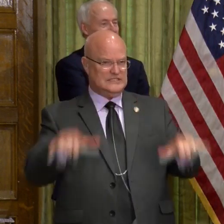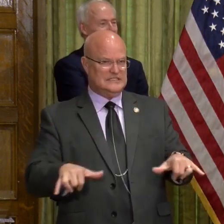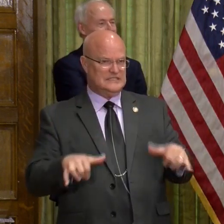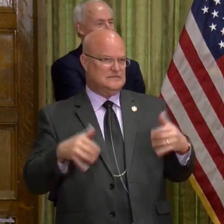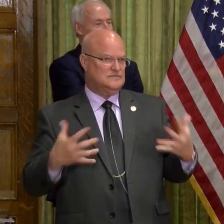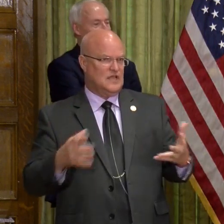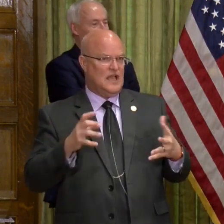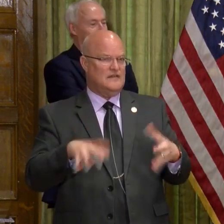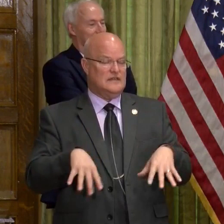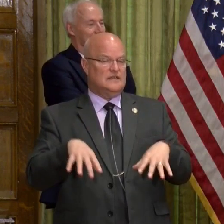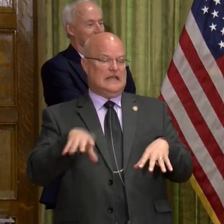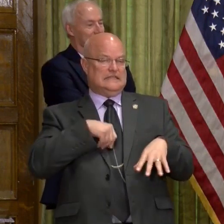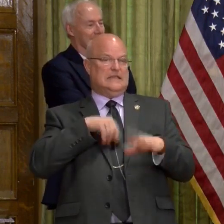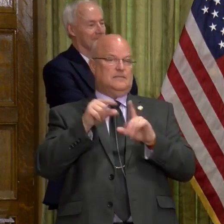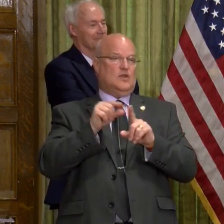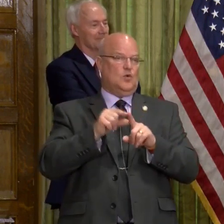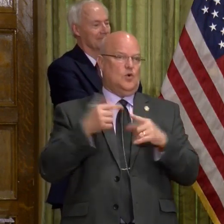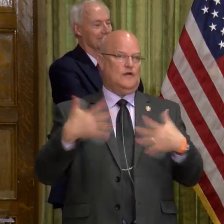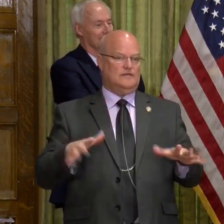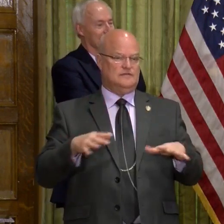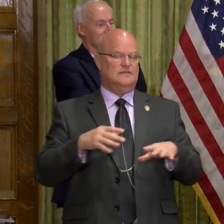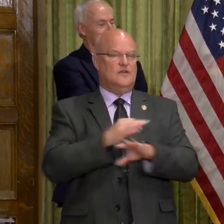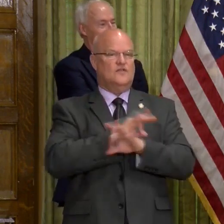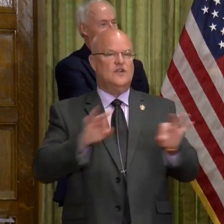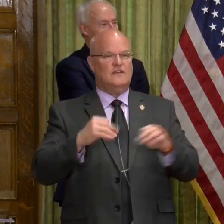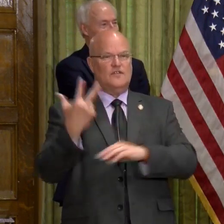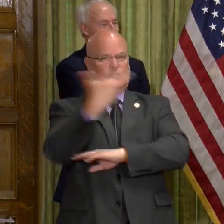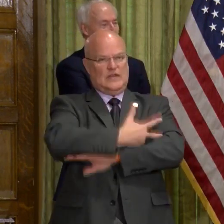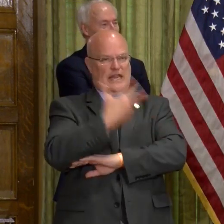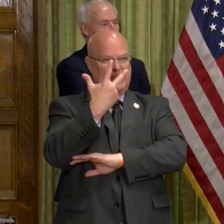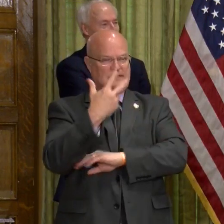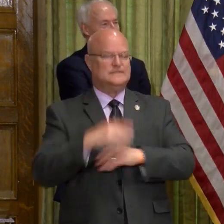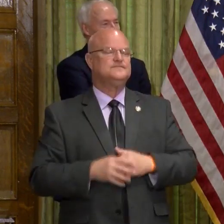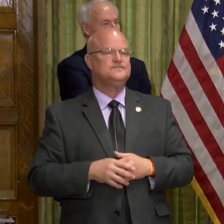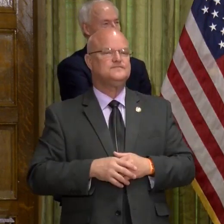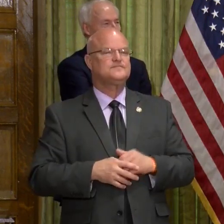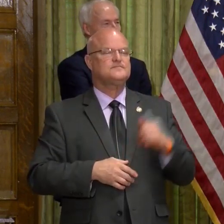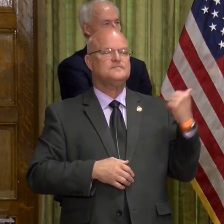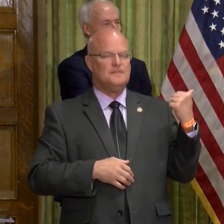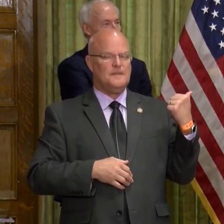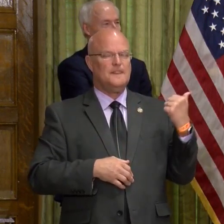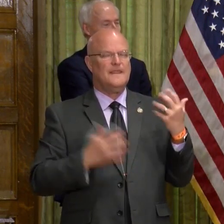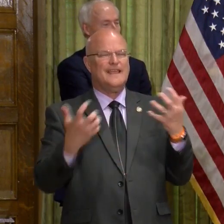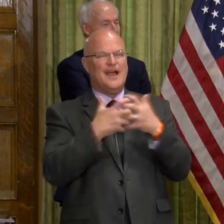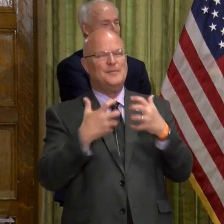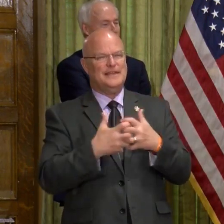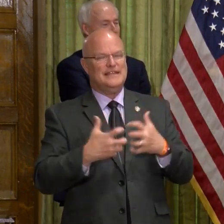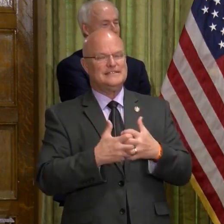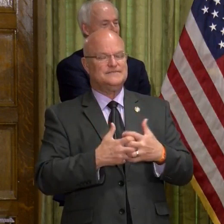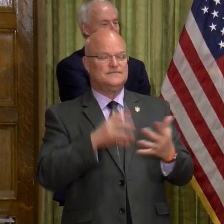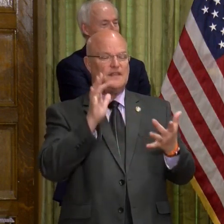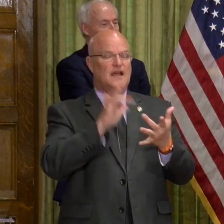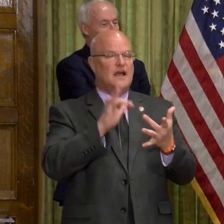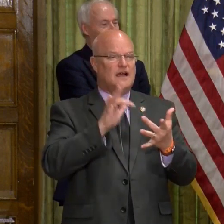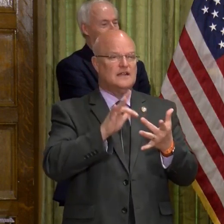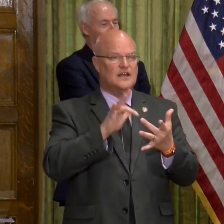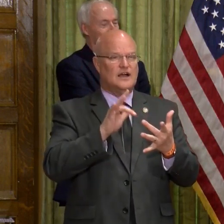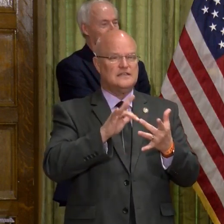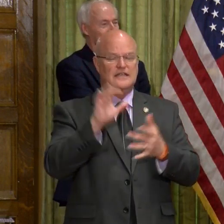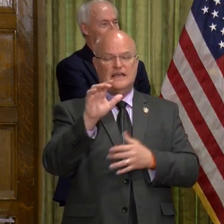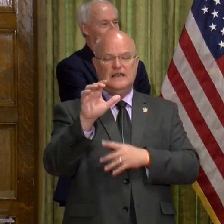have to take their worth if they've been paid for three days? Well, it's a combination. Our contact, our